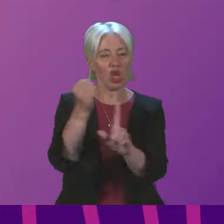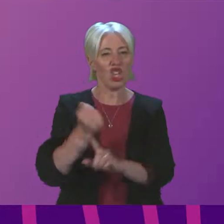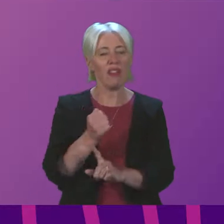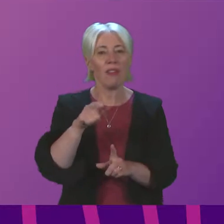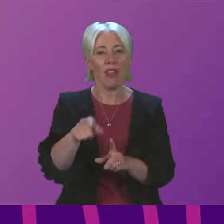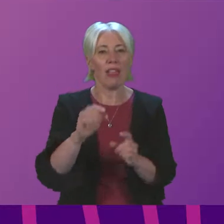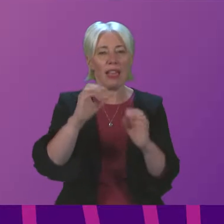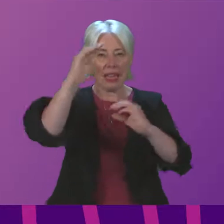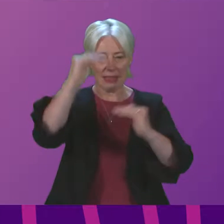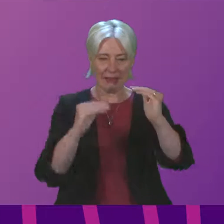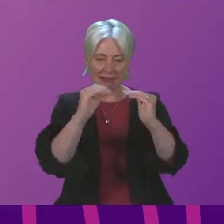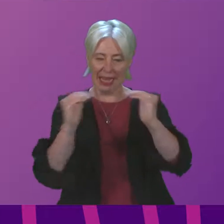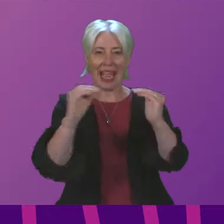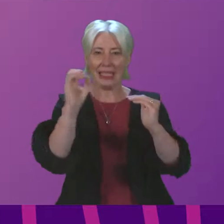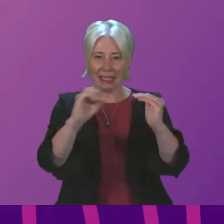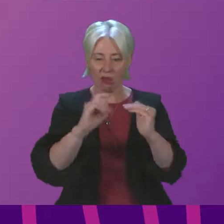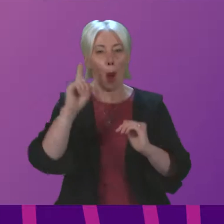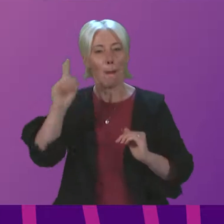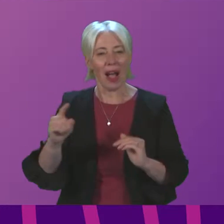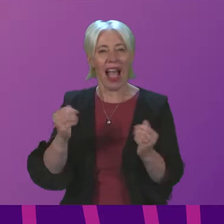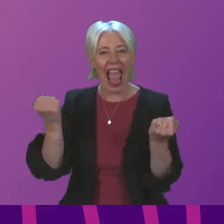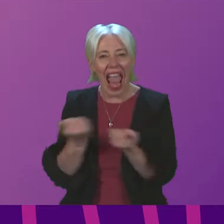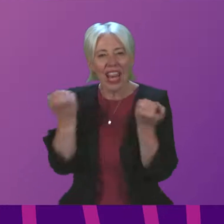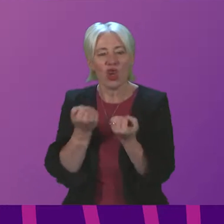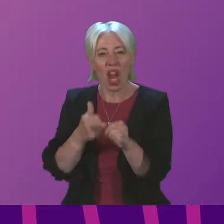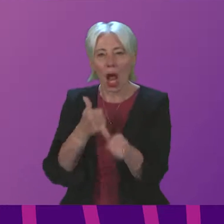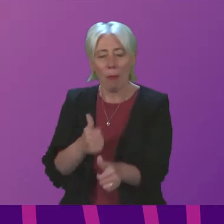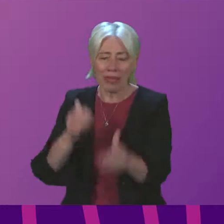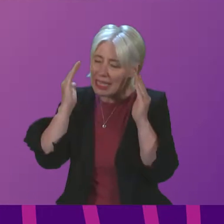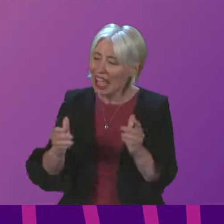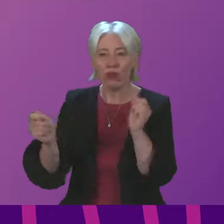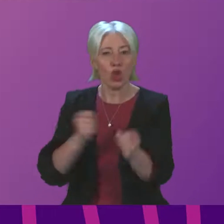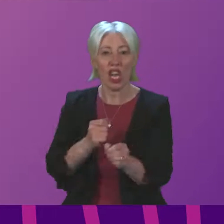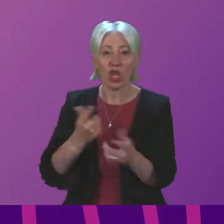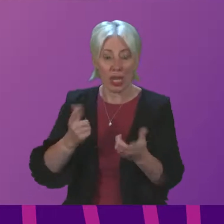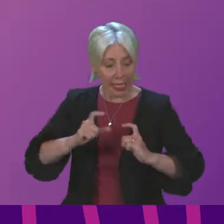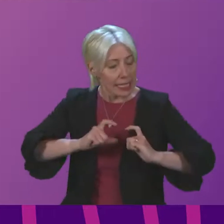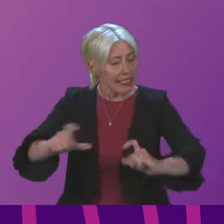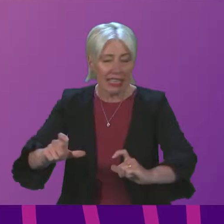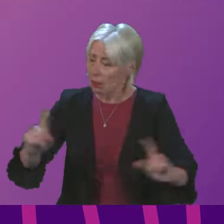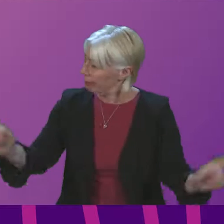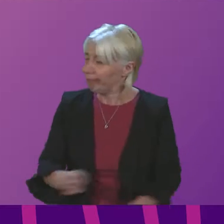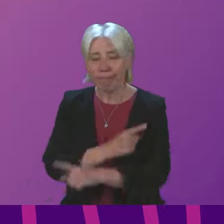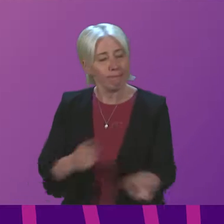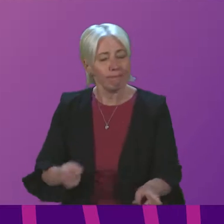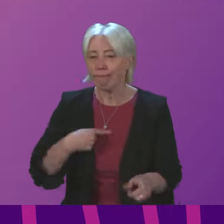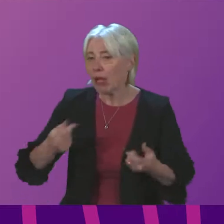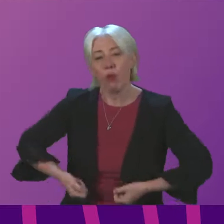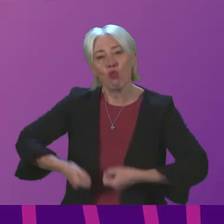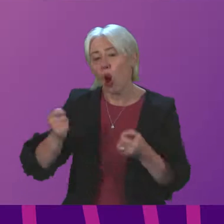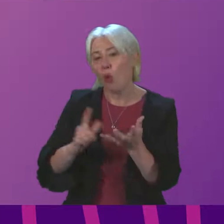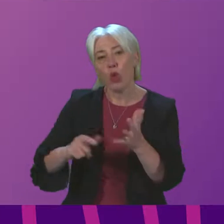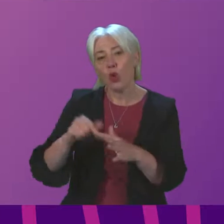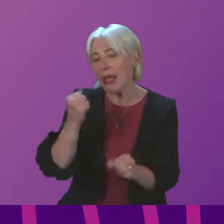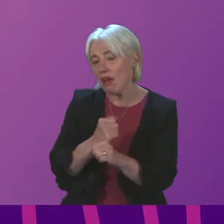But the energy markets need to change. The existing system is unsustainable. I've raised that with the UK Government, and what we now need is we need